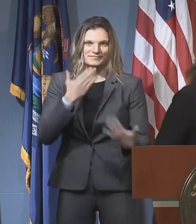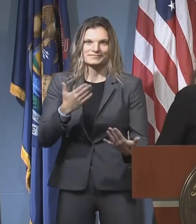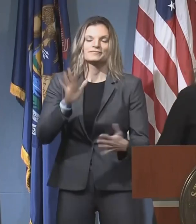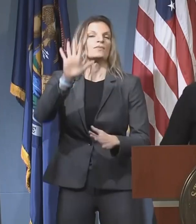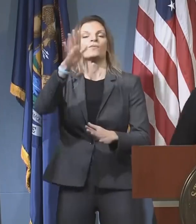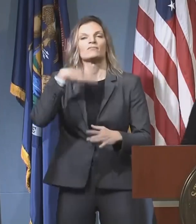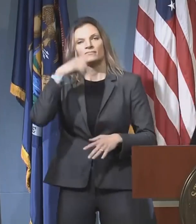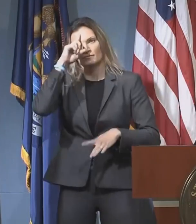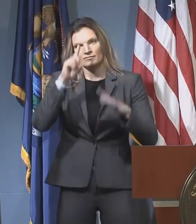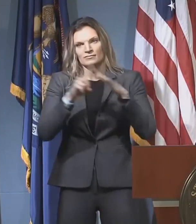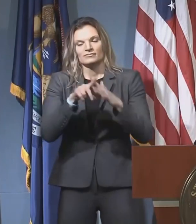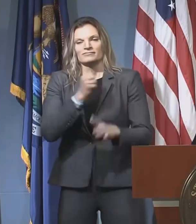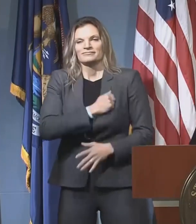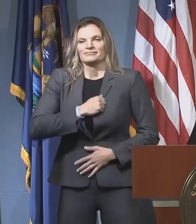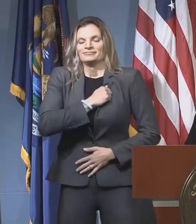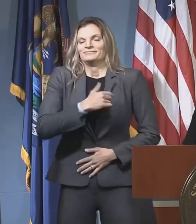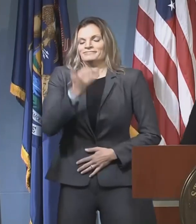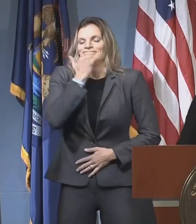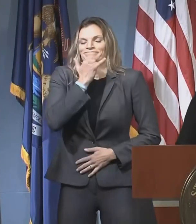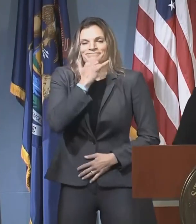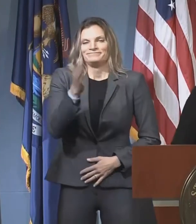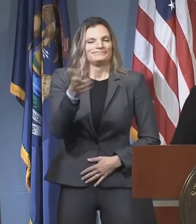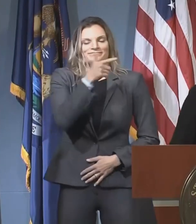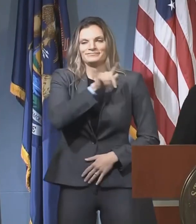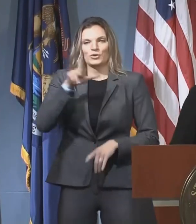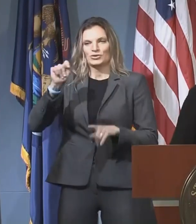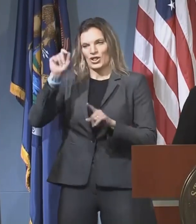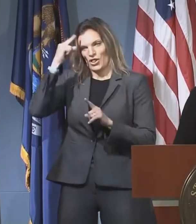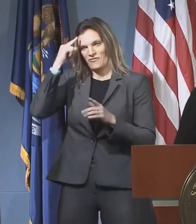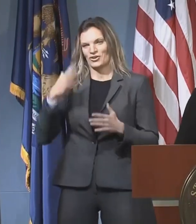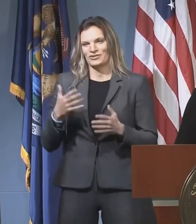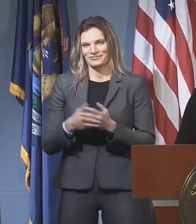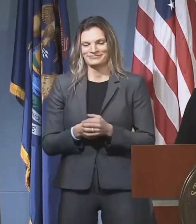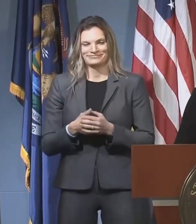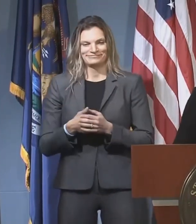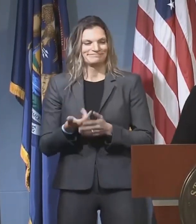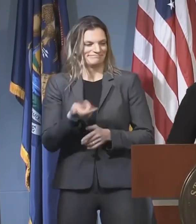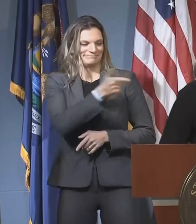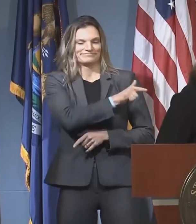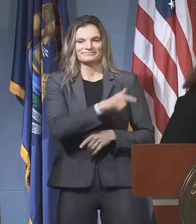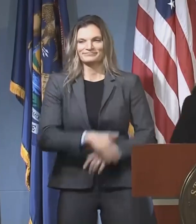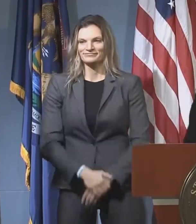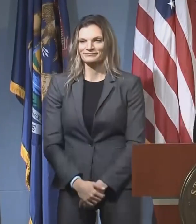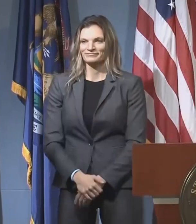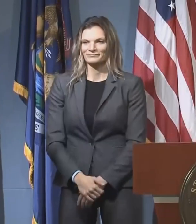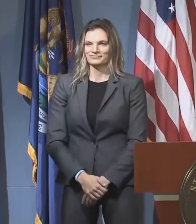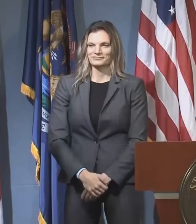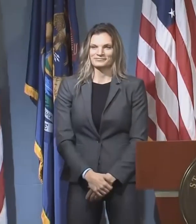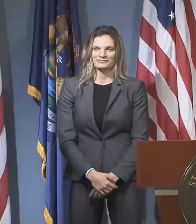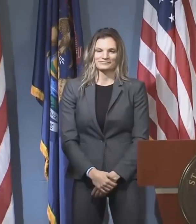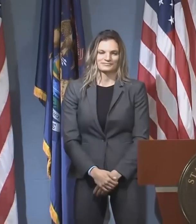Oh, actually, I'm going to hand it over to the Lieutenant Governor, Governor, Lieutenant Governor Garland Gilchrist.